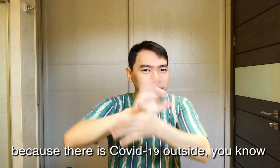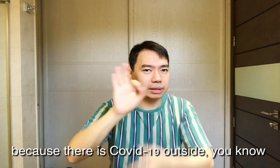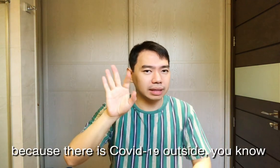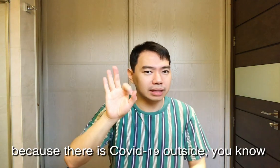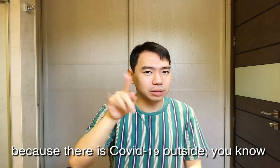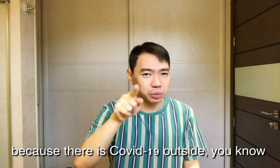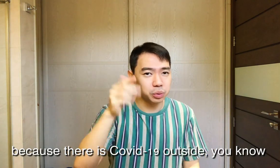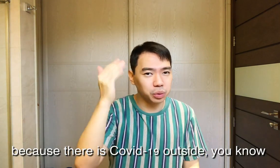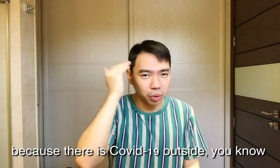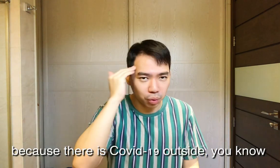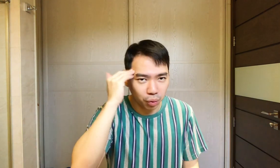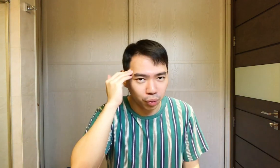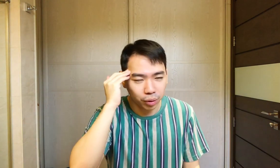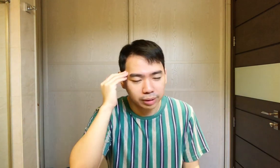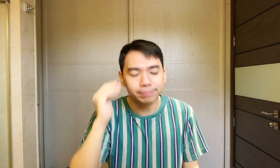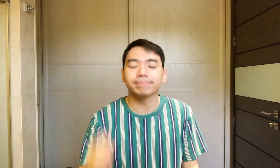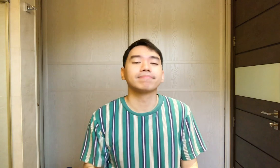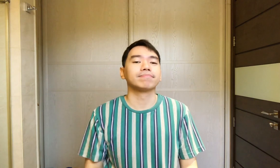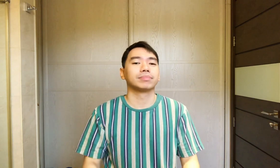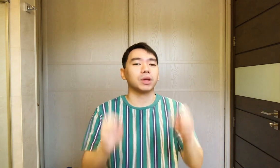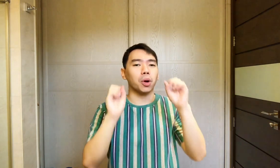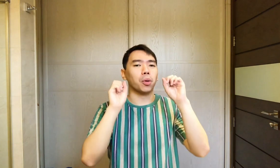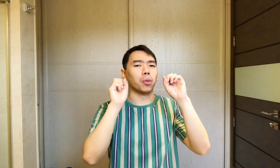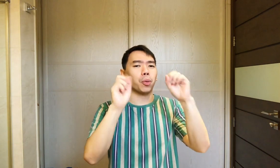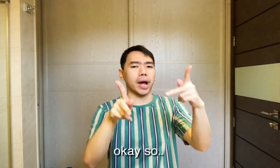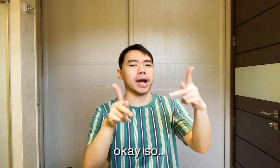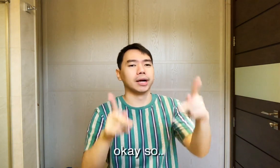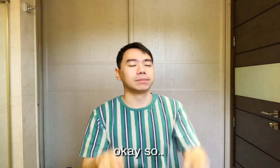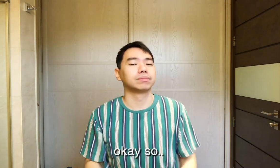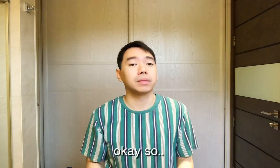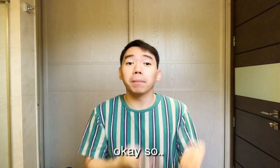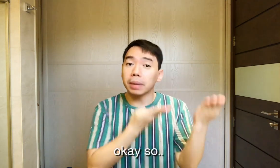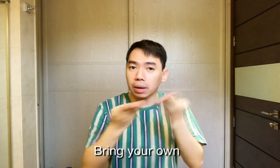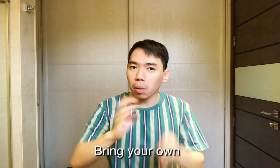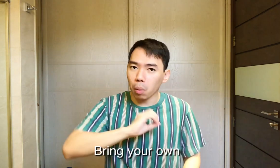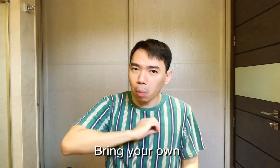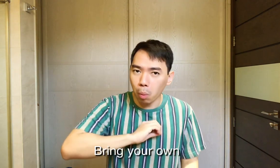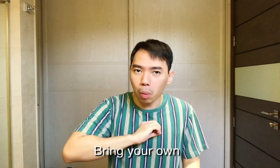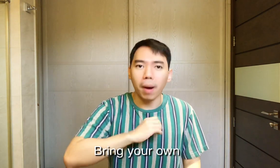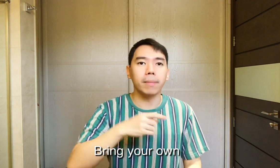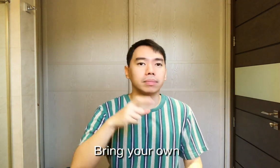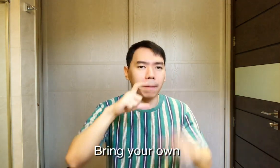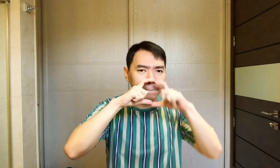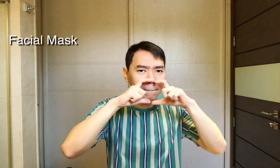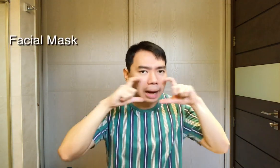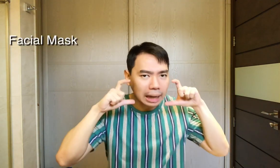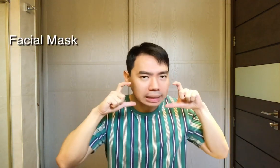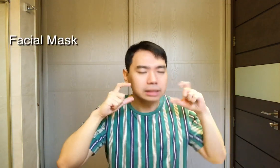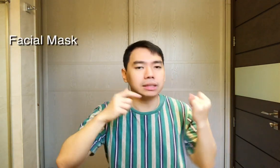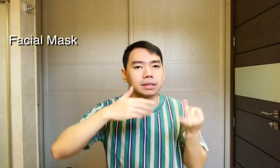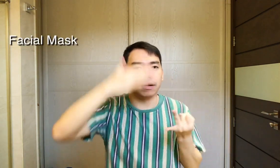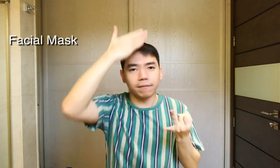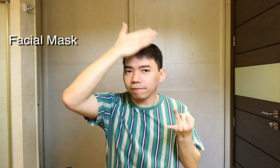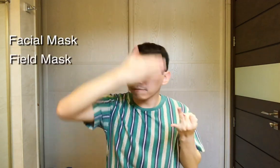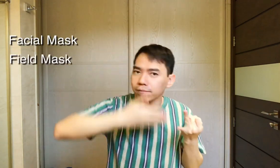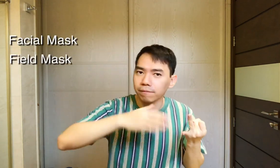letting outside, you know? I'm Okay, so bring your own facial